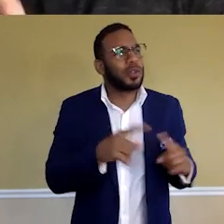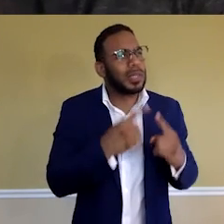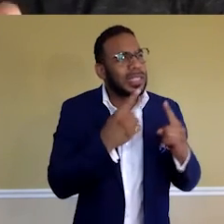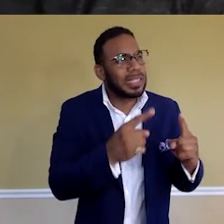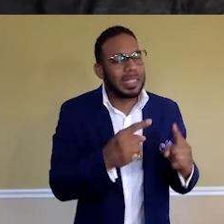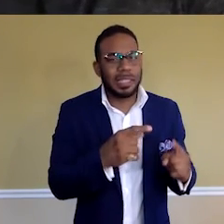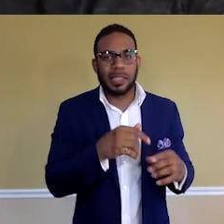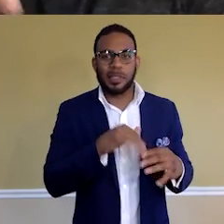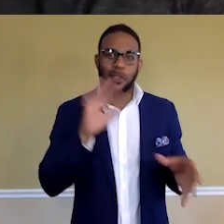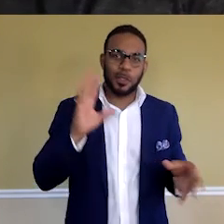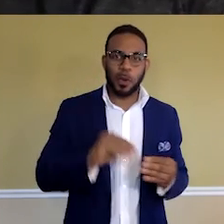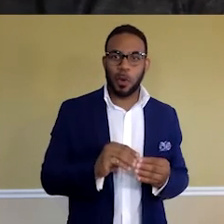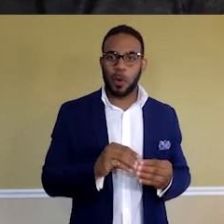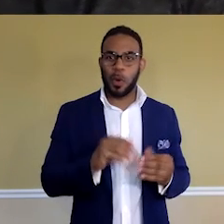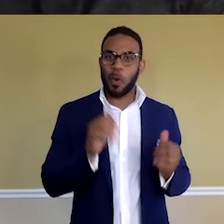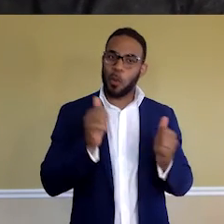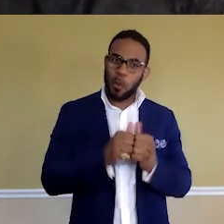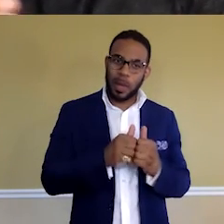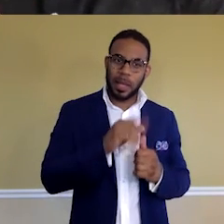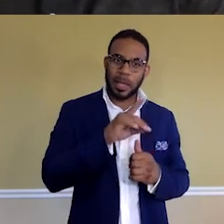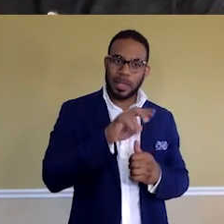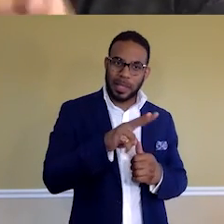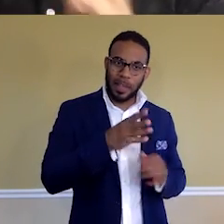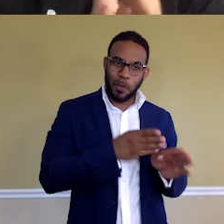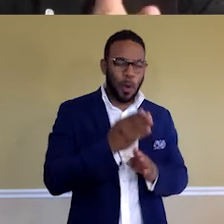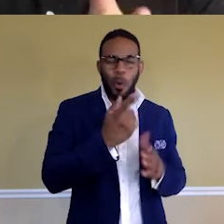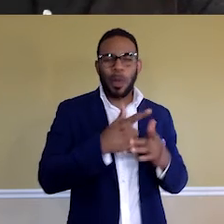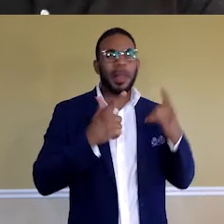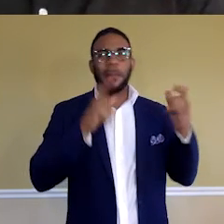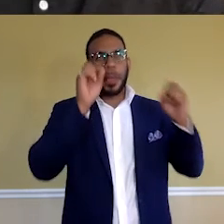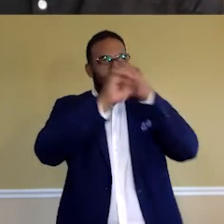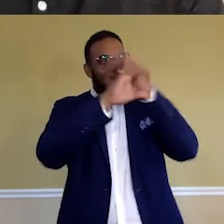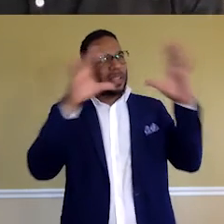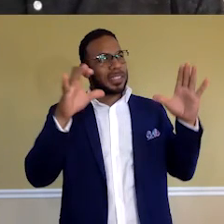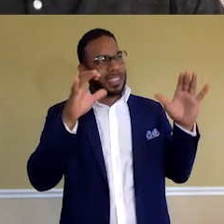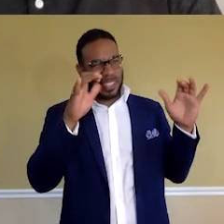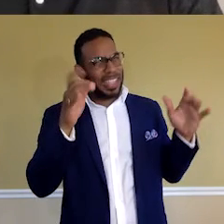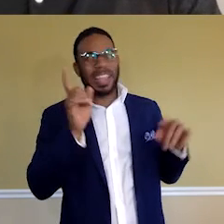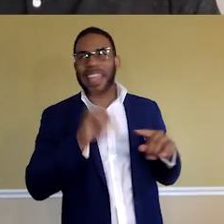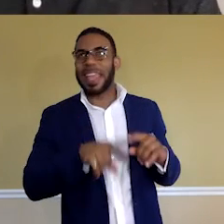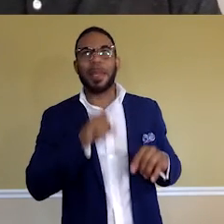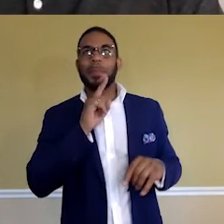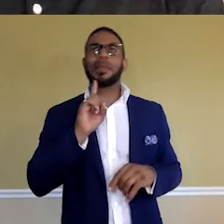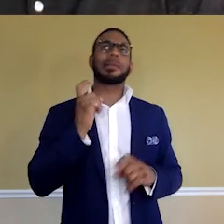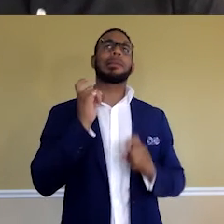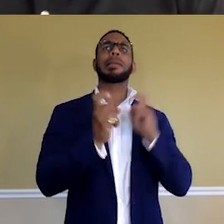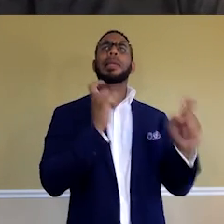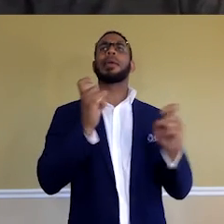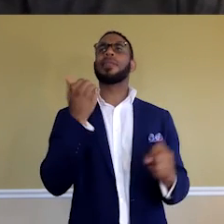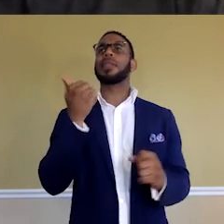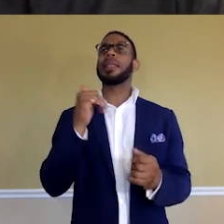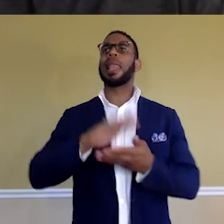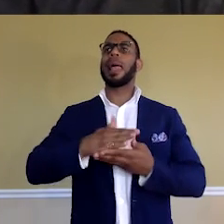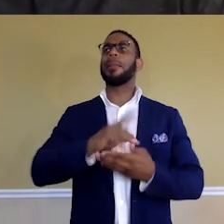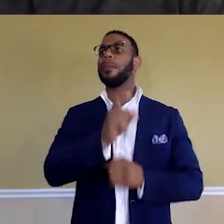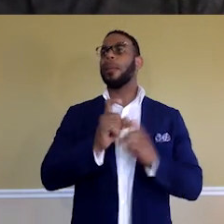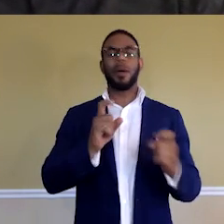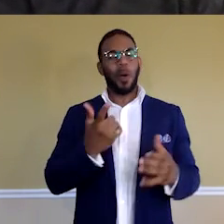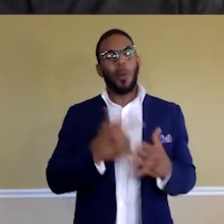in total with DevCareers? Like what's the big picture? It can't be to just hand out 10 laptops here and there. Like what do you really